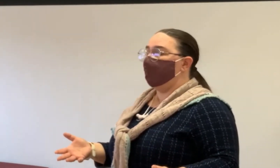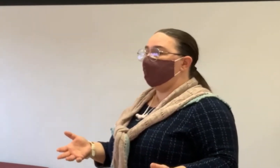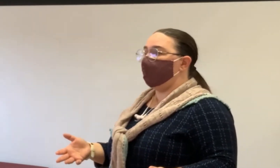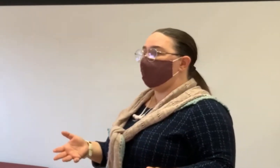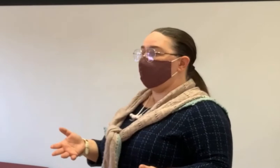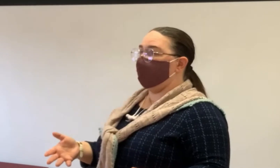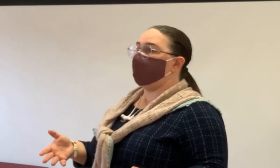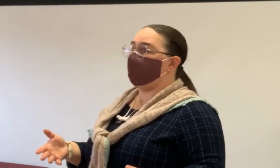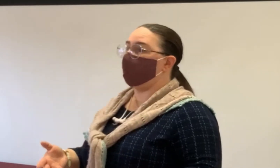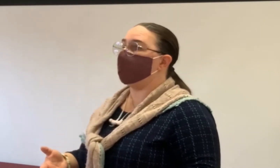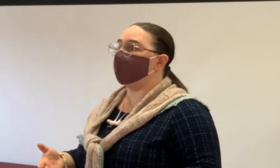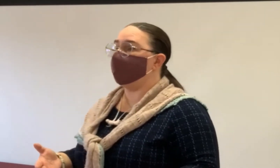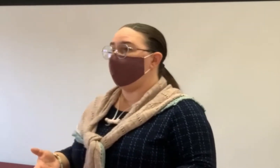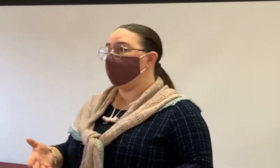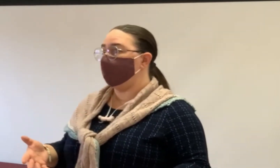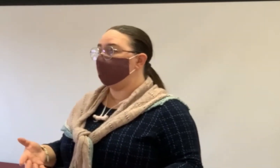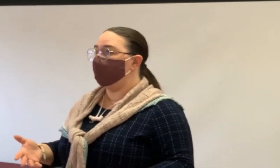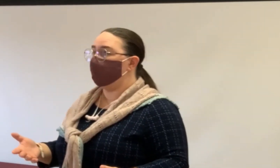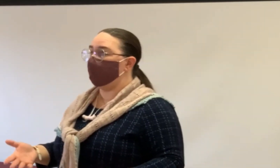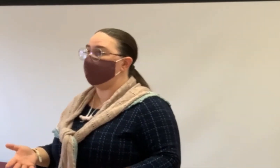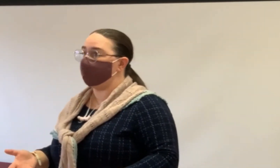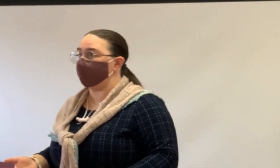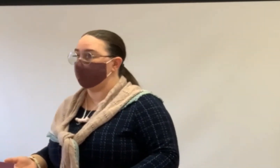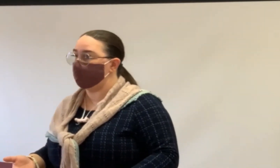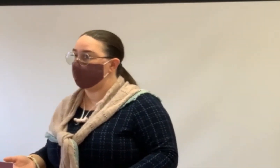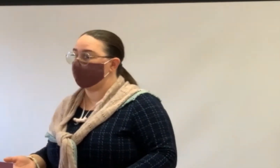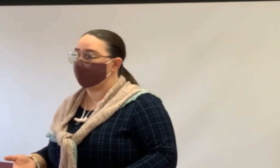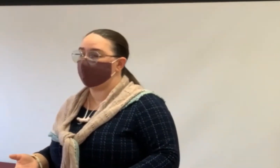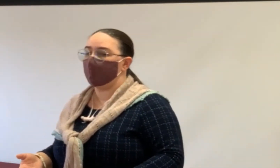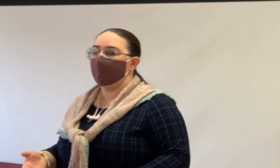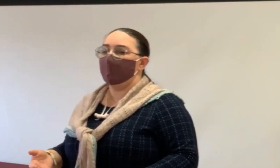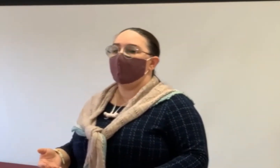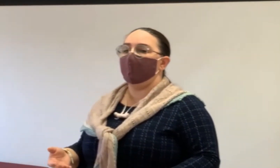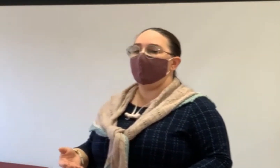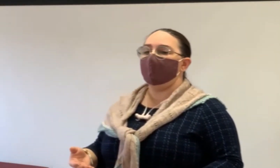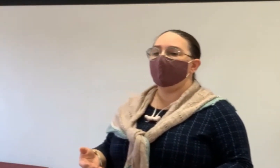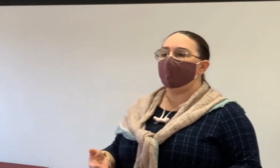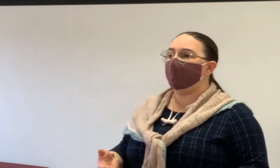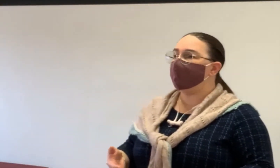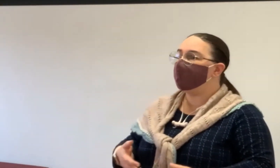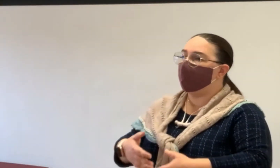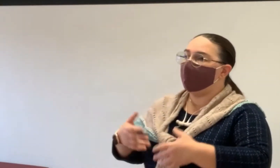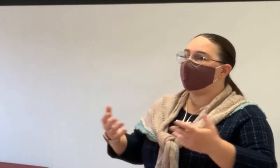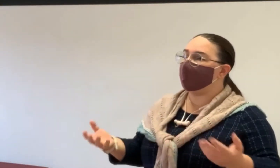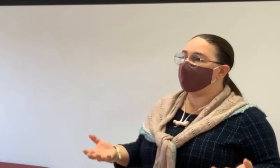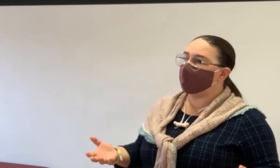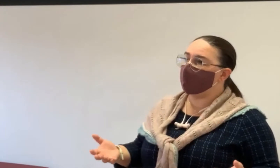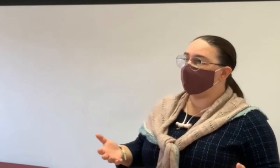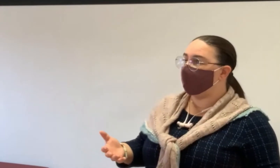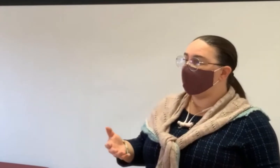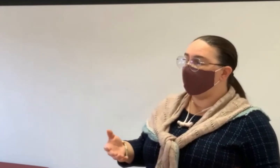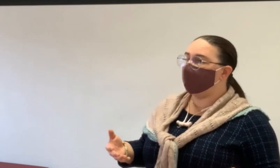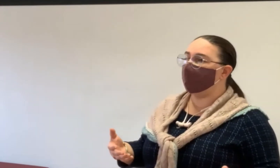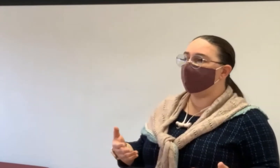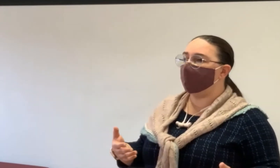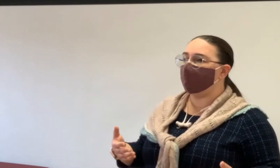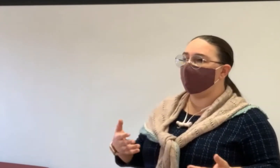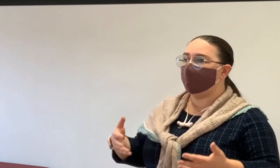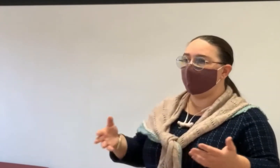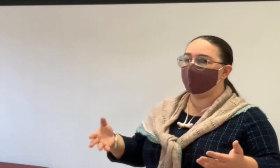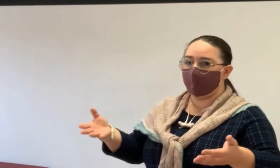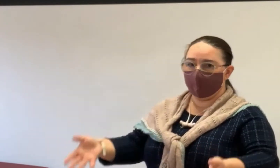the current market value of your real estate. And there's no obligation to that at all.